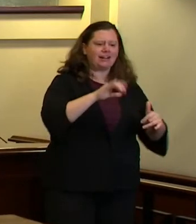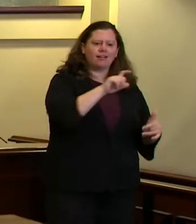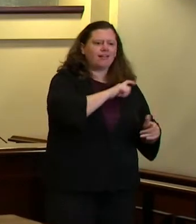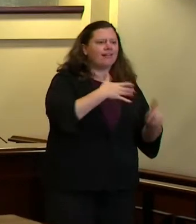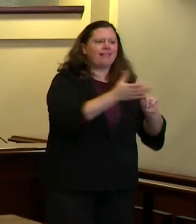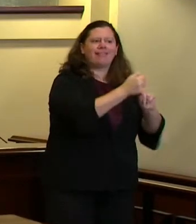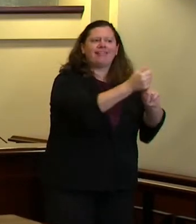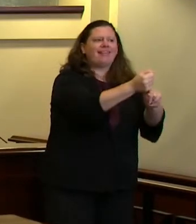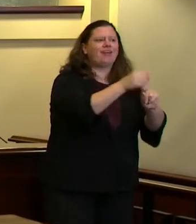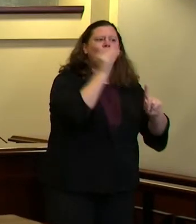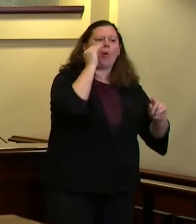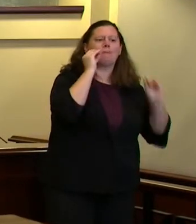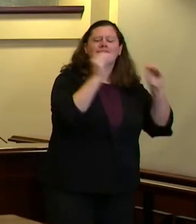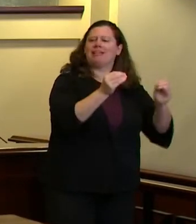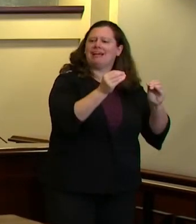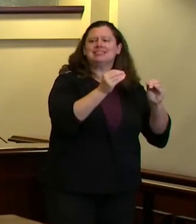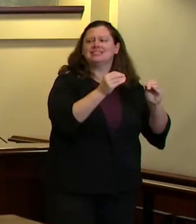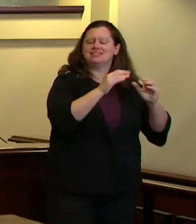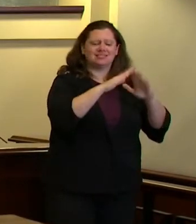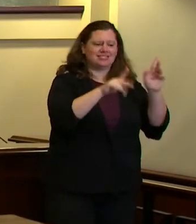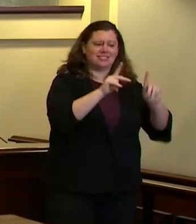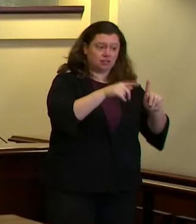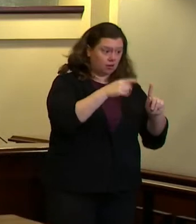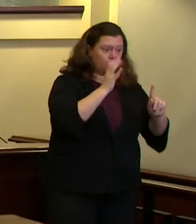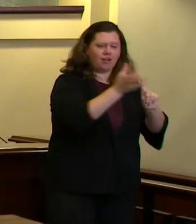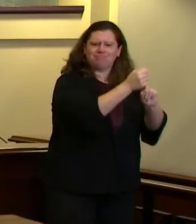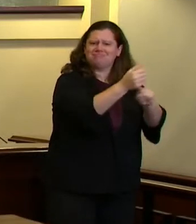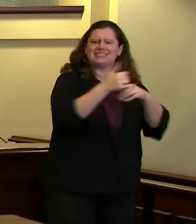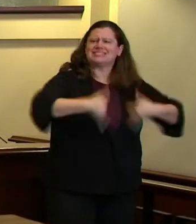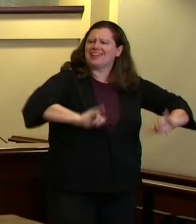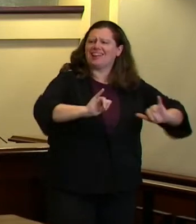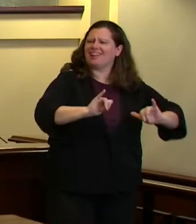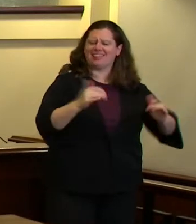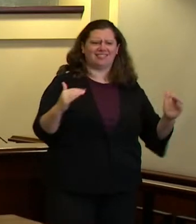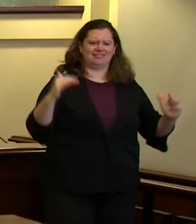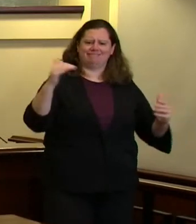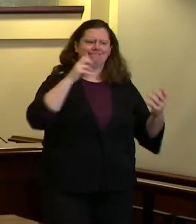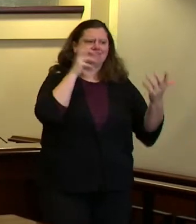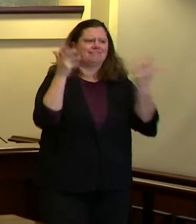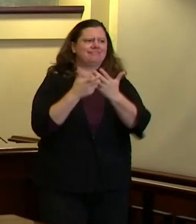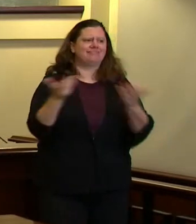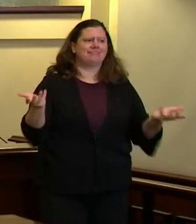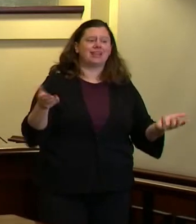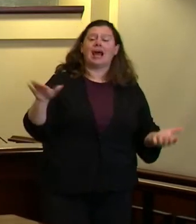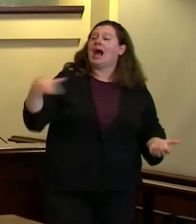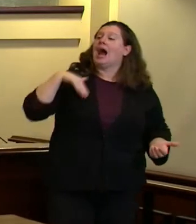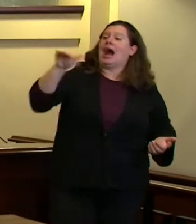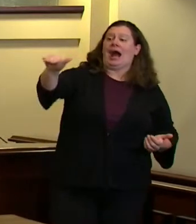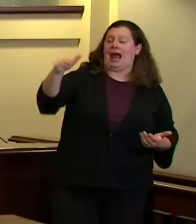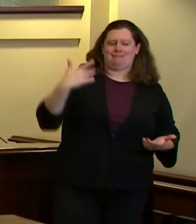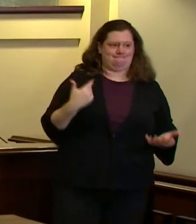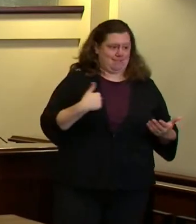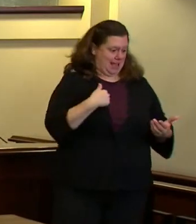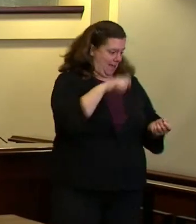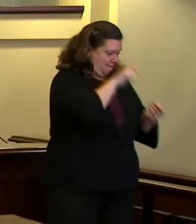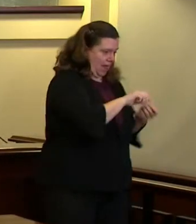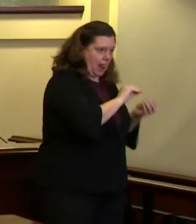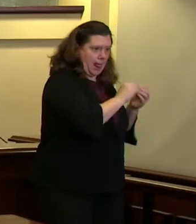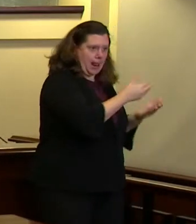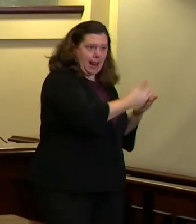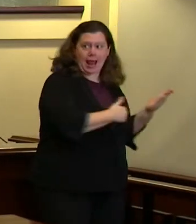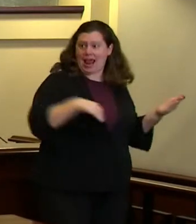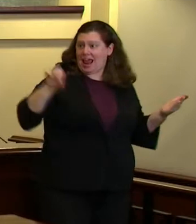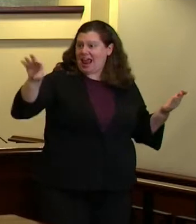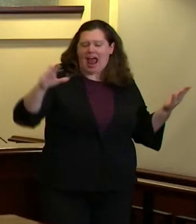I'm going to make Jim's head spin around because I'm going to tell you exactly what I think I think that the steps we're taking